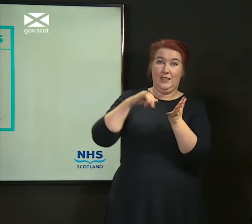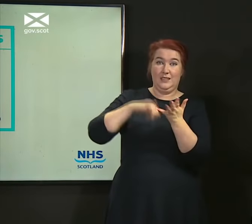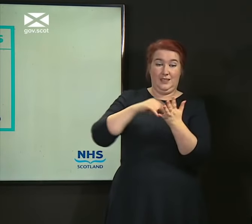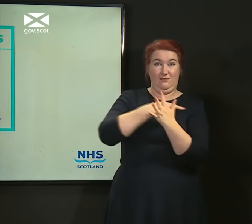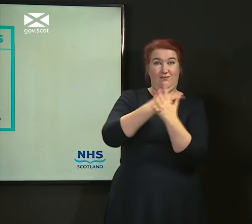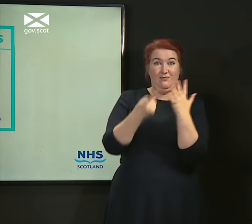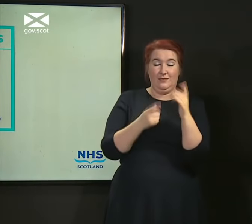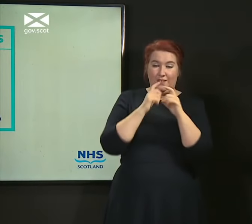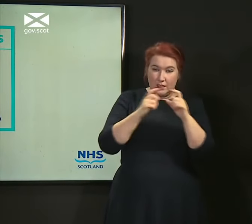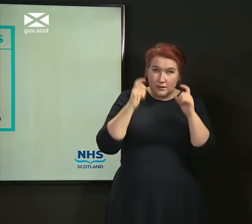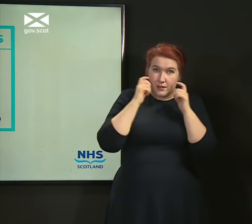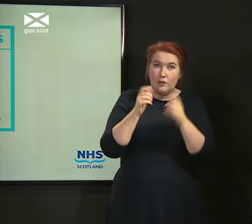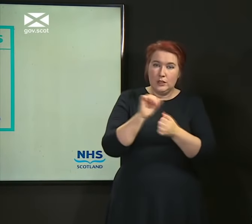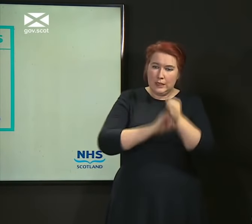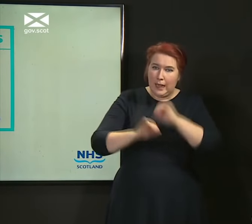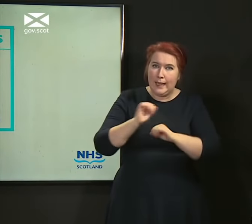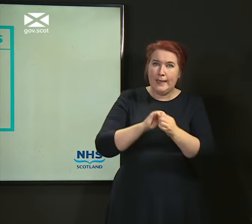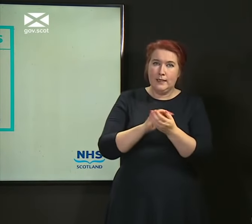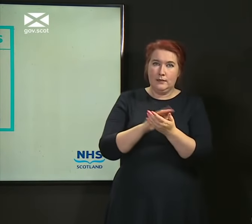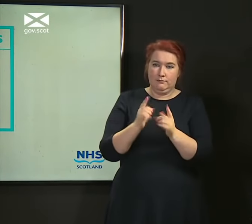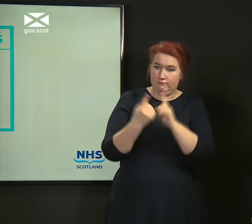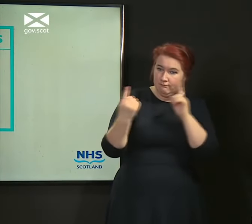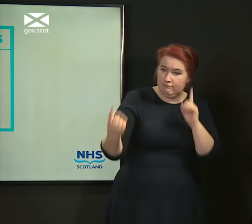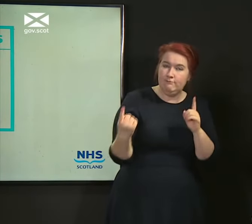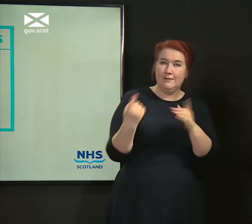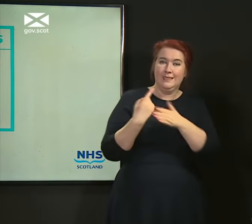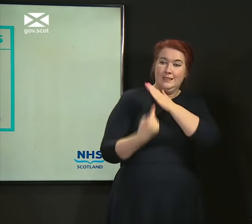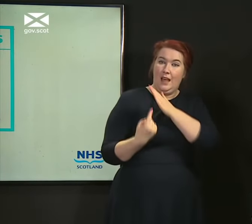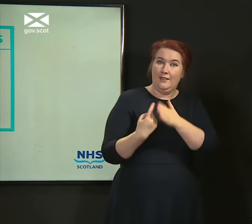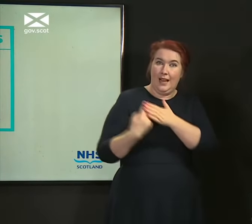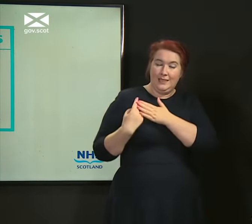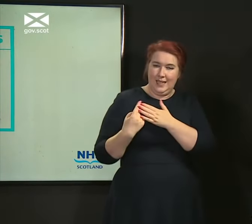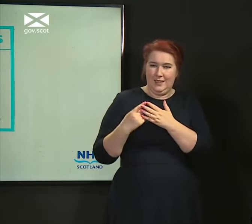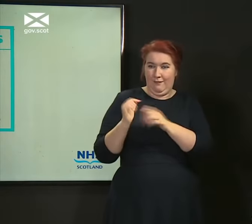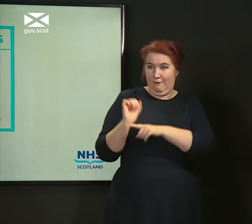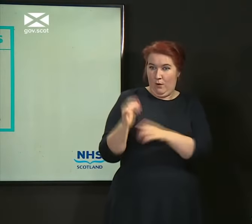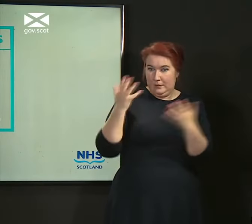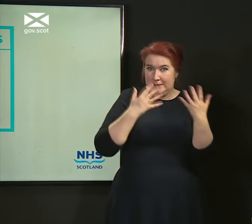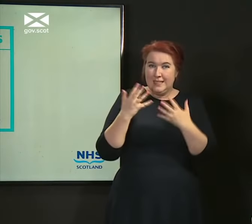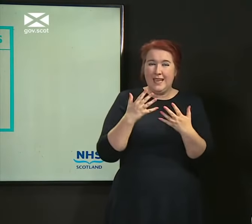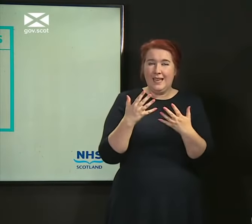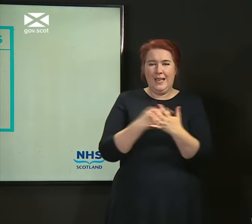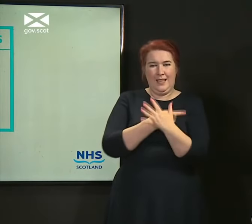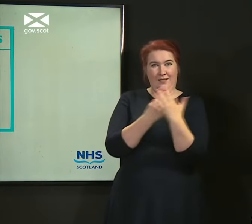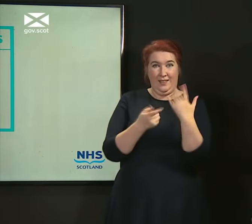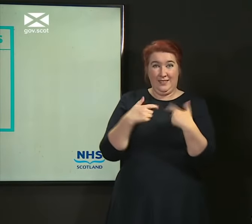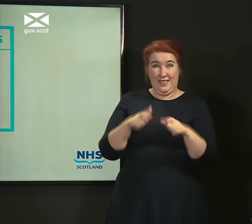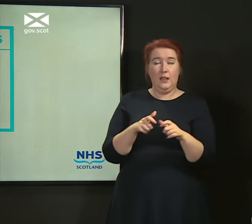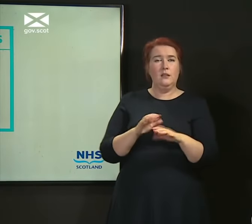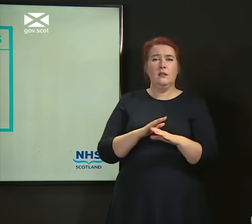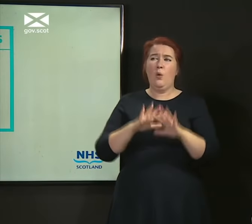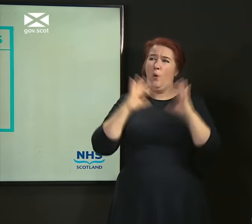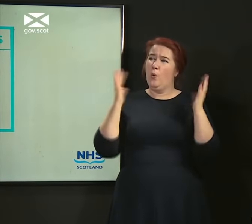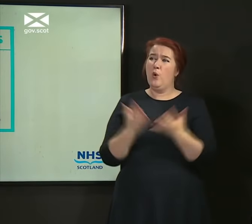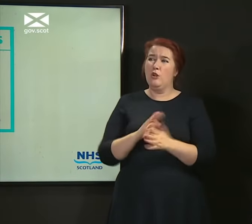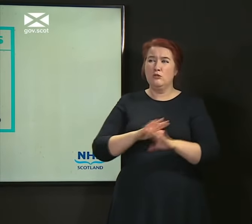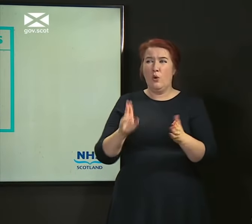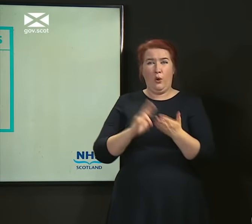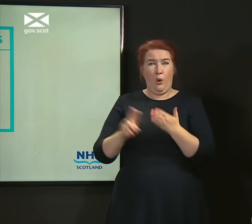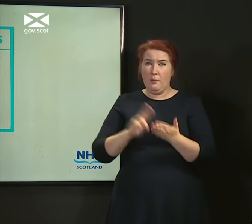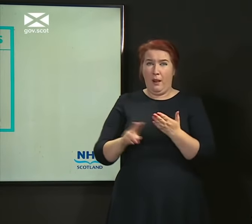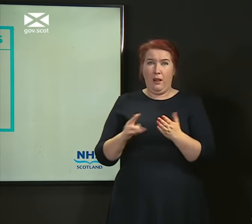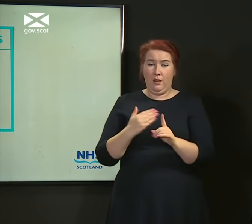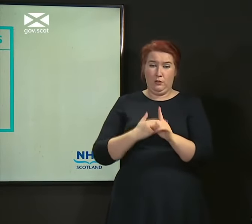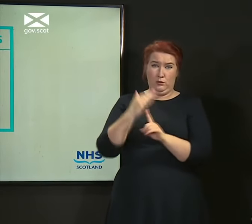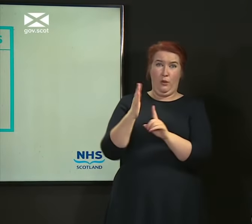the keep two metres apart, and self-isolate if you have symptoms. So the world is not normal. It's not normal in the southwest of England, and it's not normal